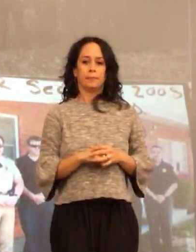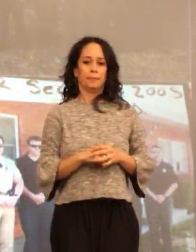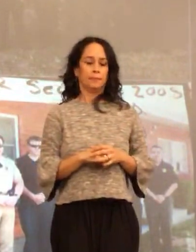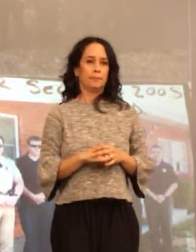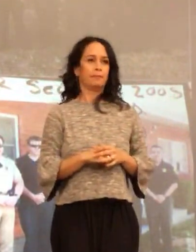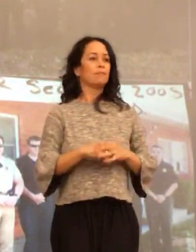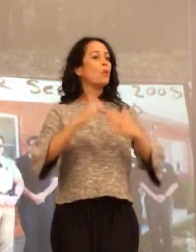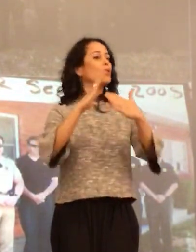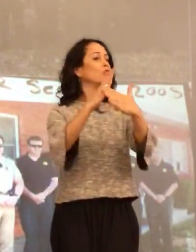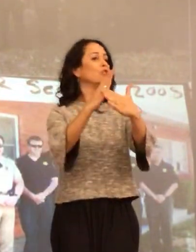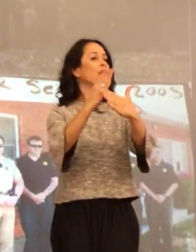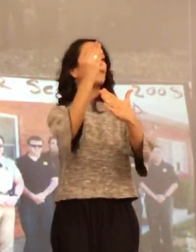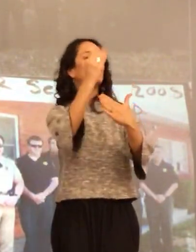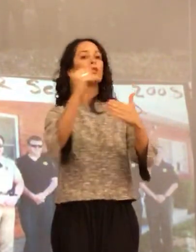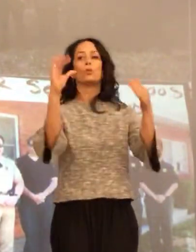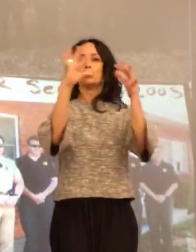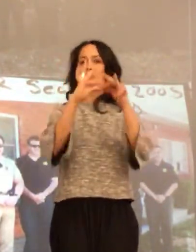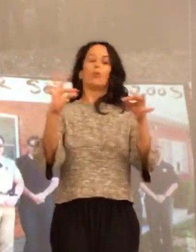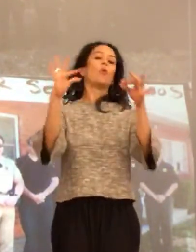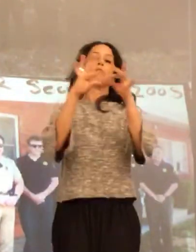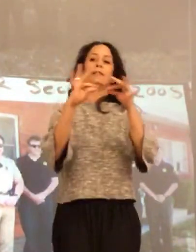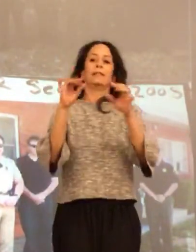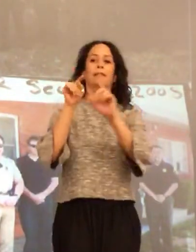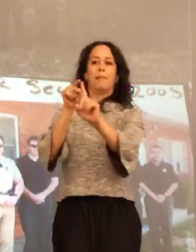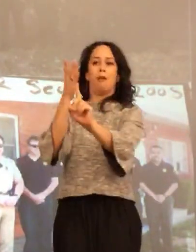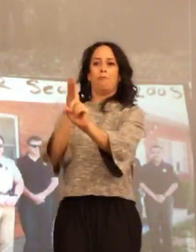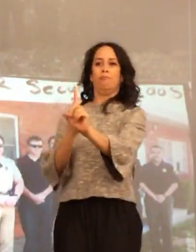I just want to share a couple of stories about Don.